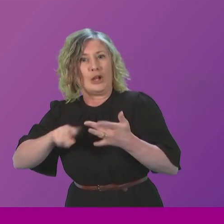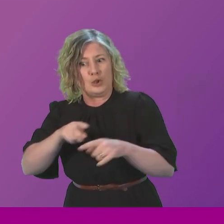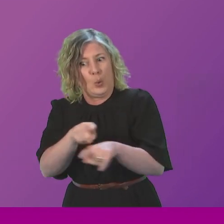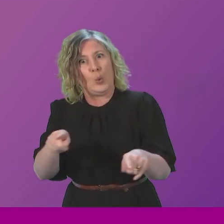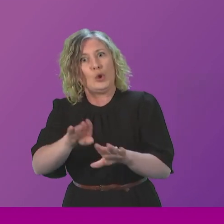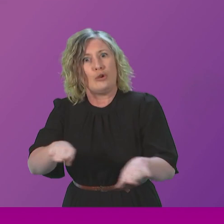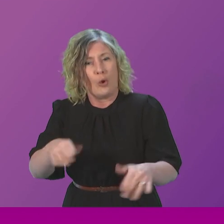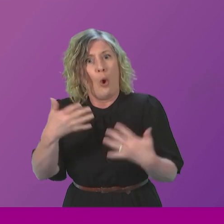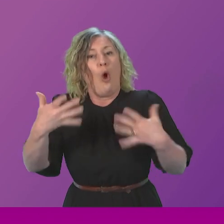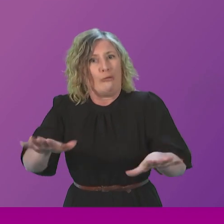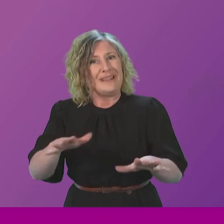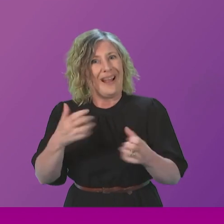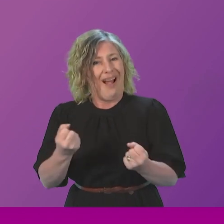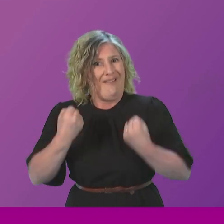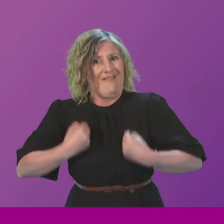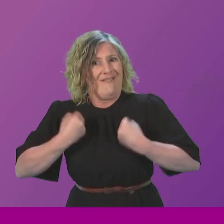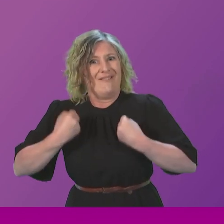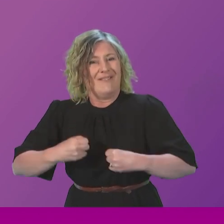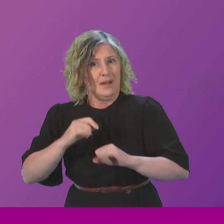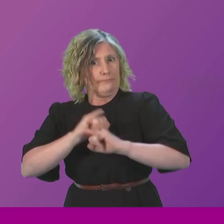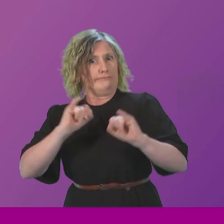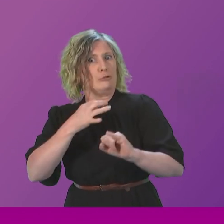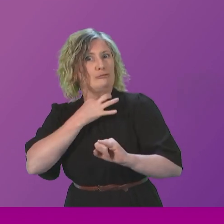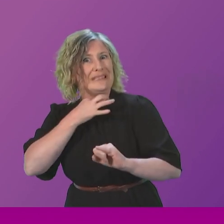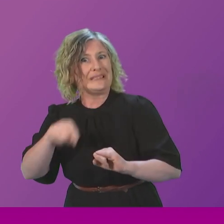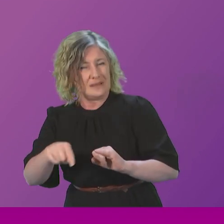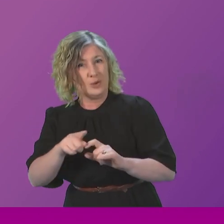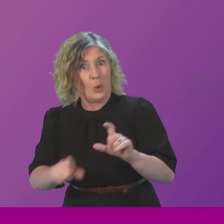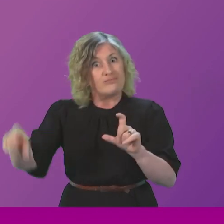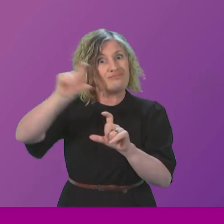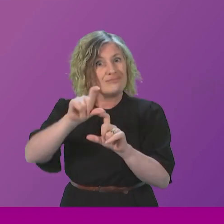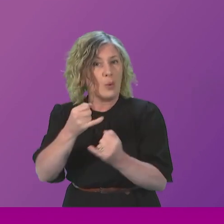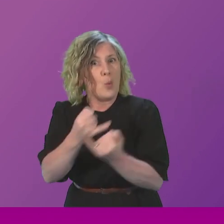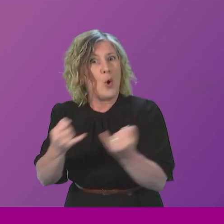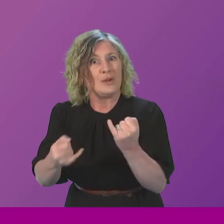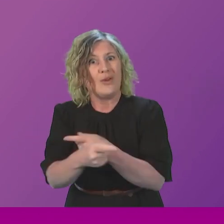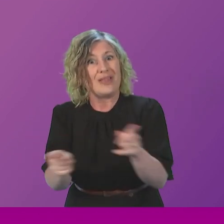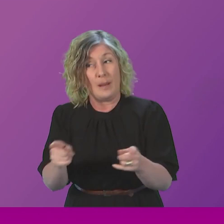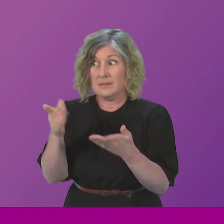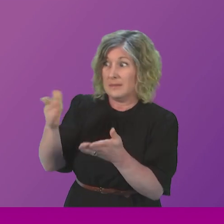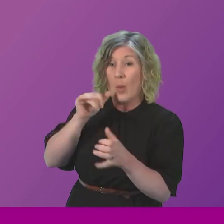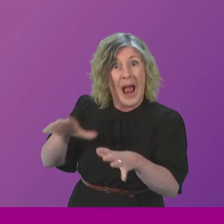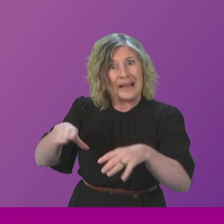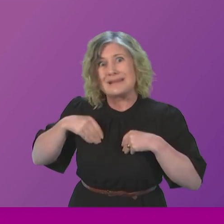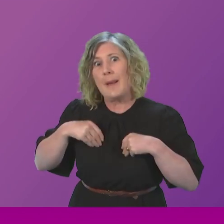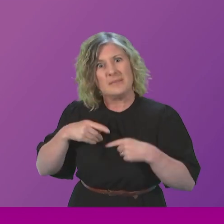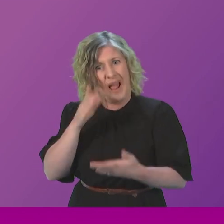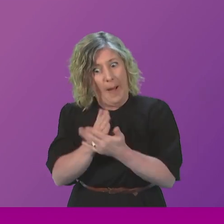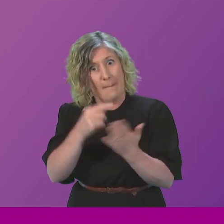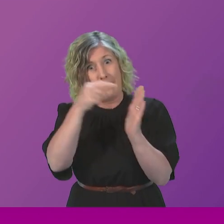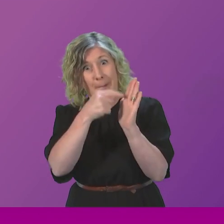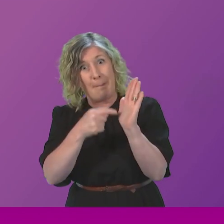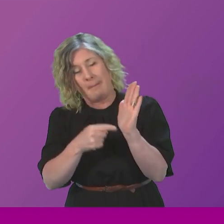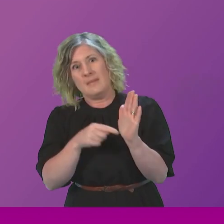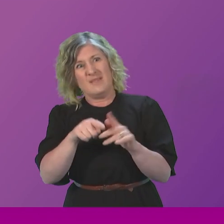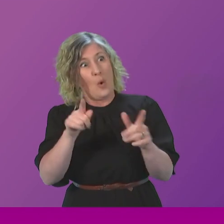should people who refuse to accept even the most basic facts be trusted to run Scotland's largest health board? First Minister.